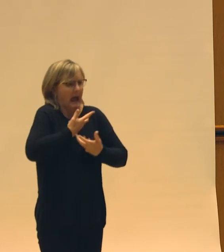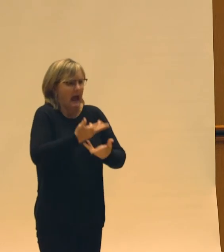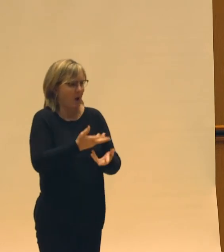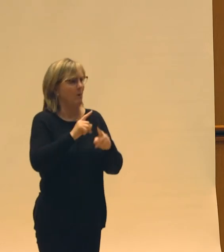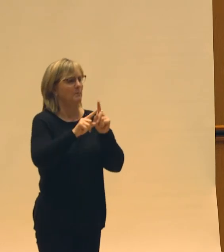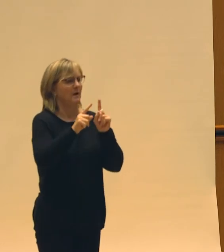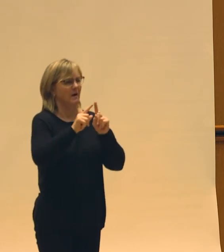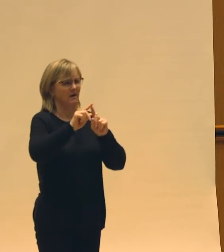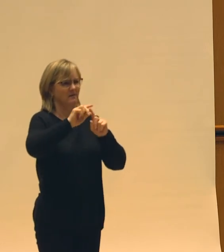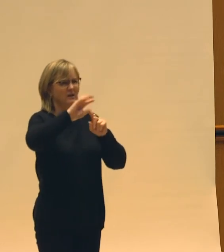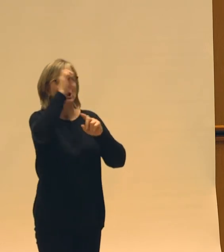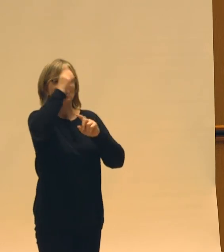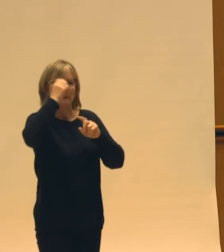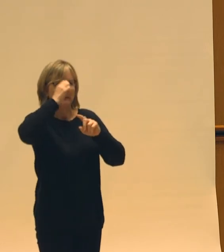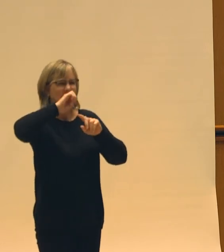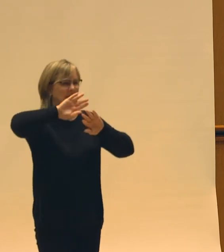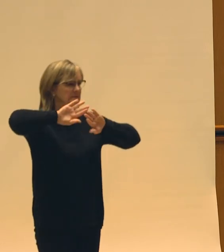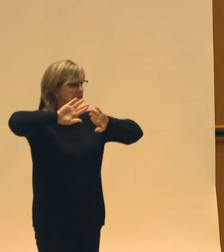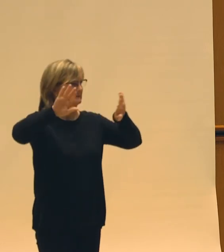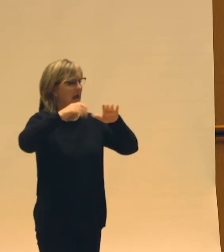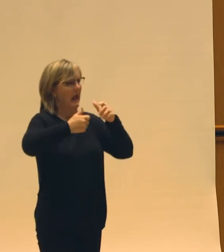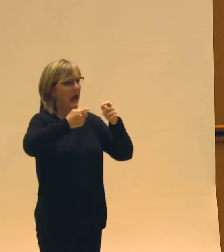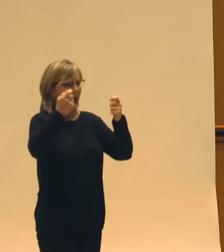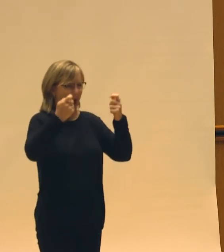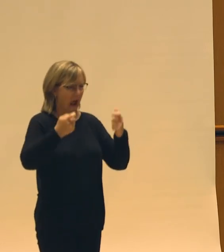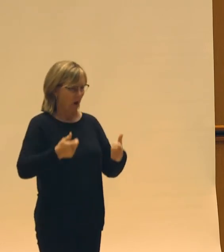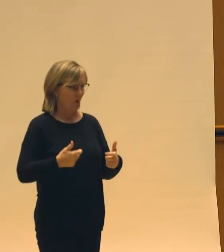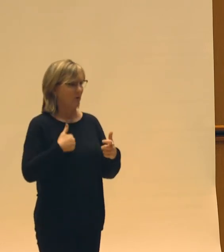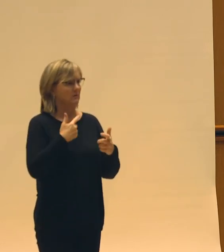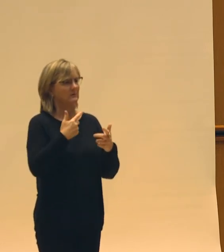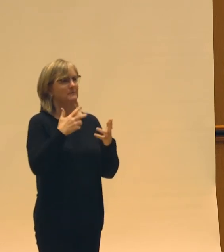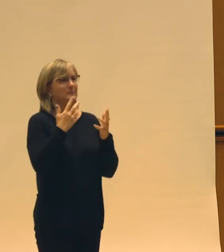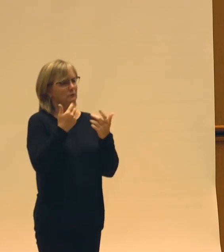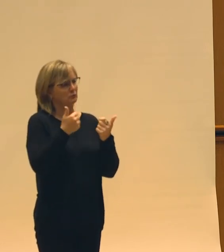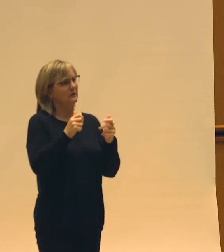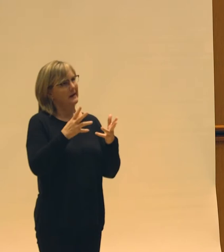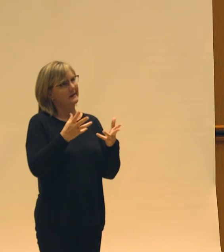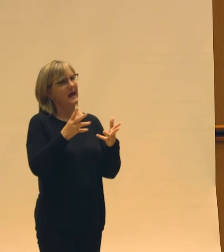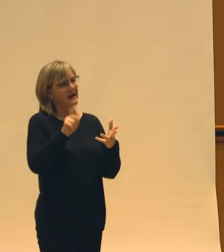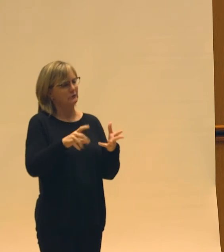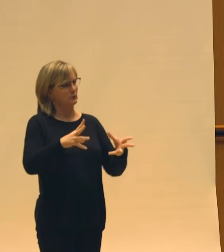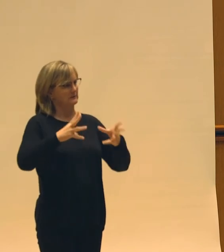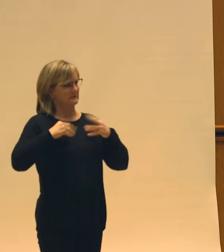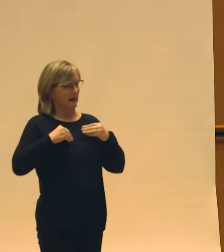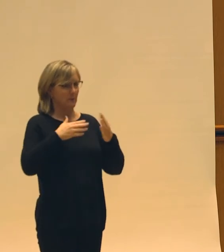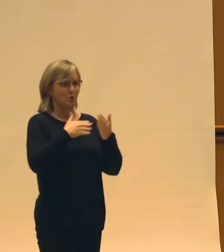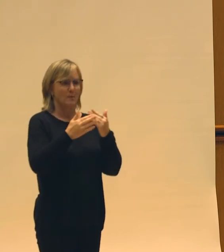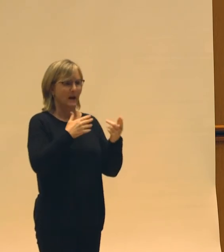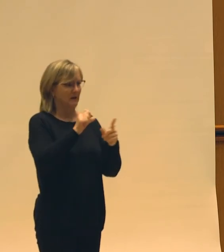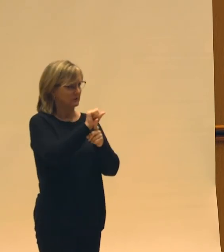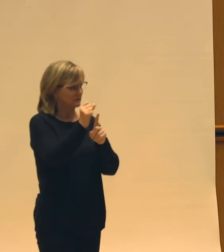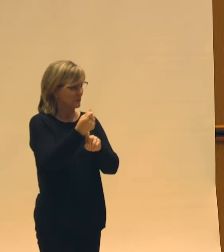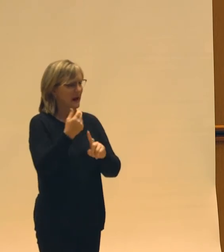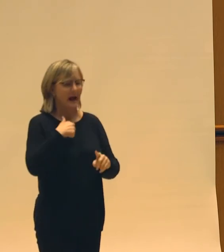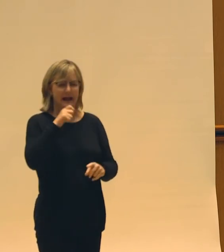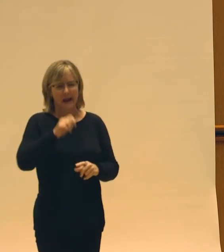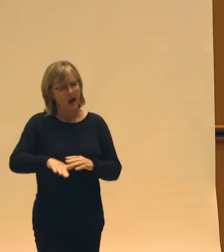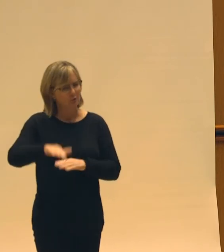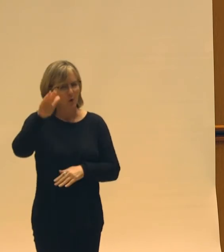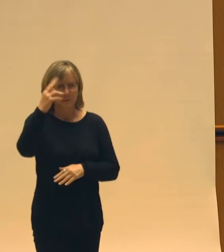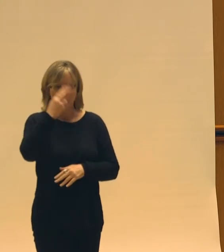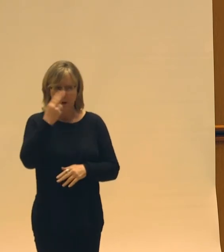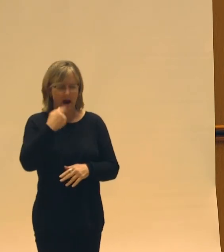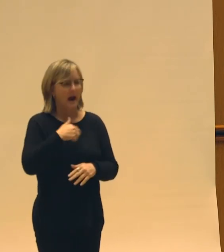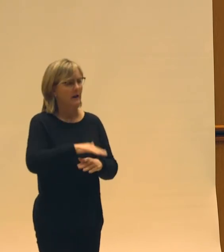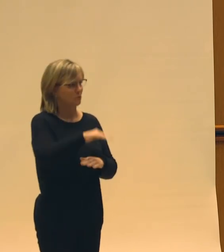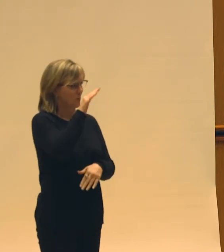And to embrace that no matter the circumstances, no matter the fact that I did not grow up in Hawaii, that I grew